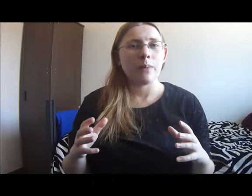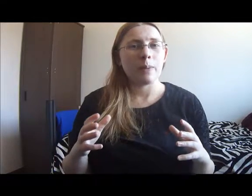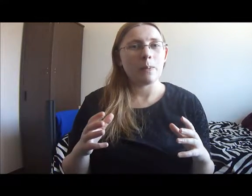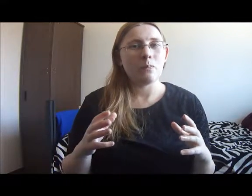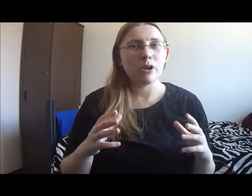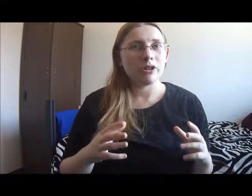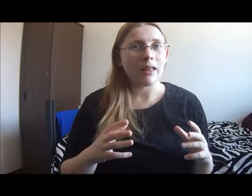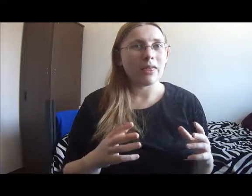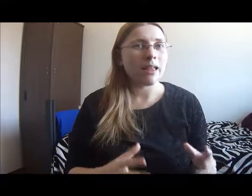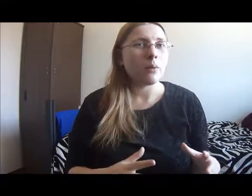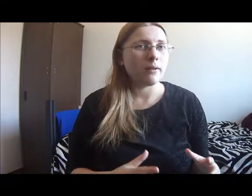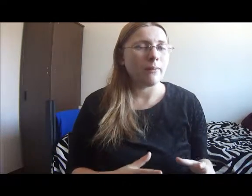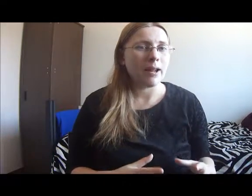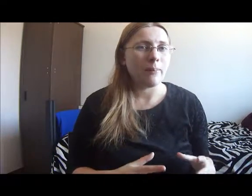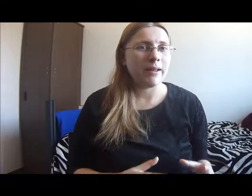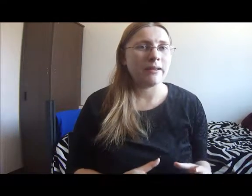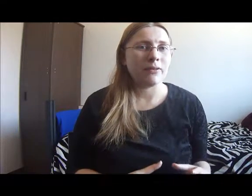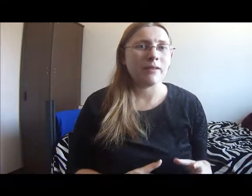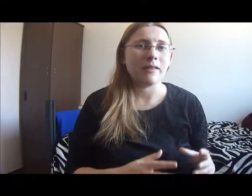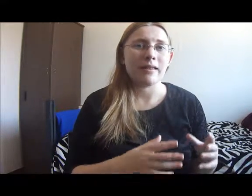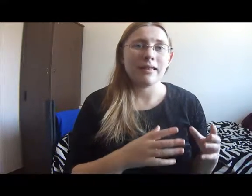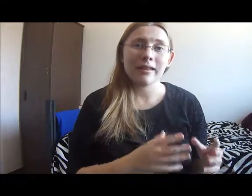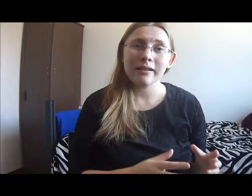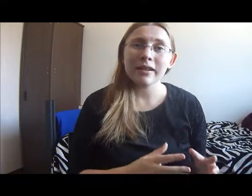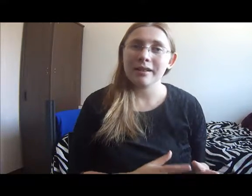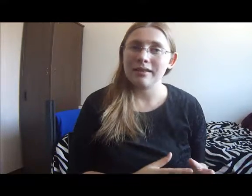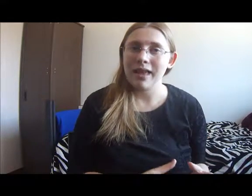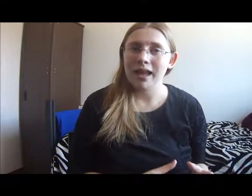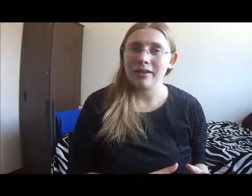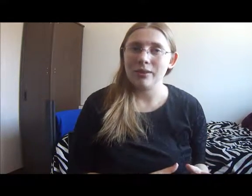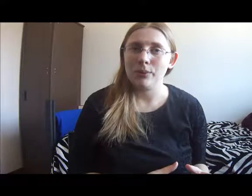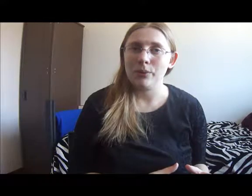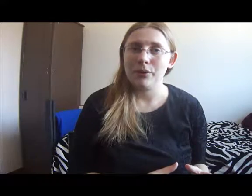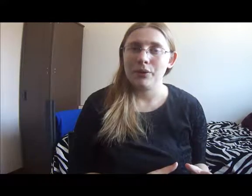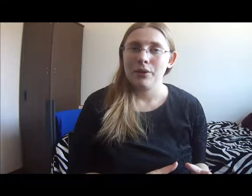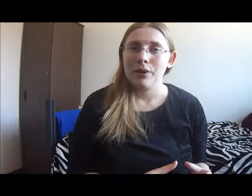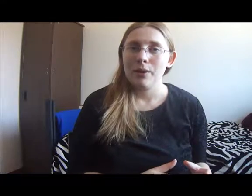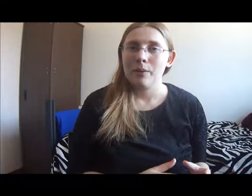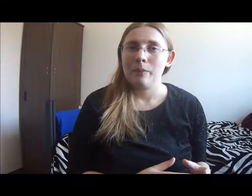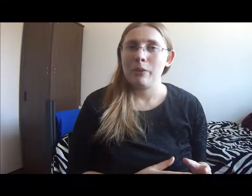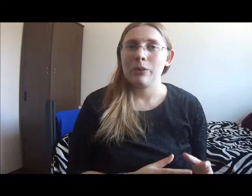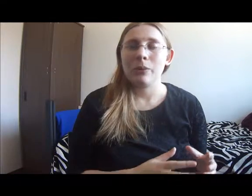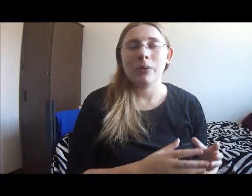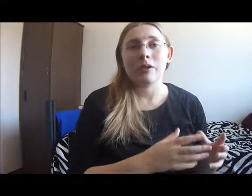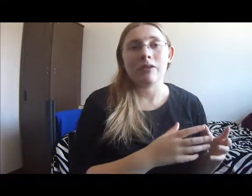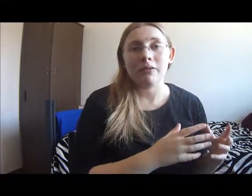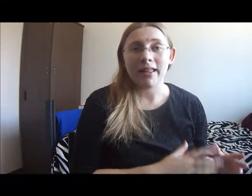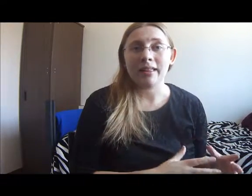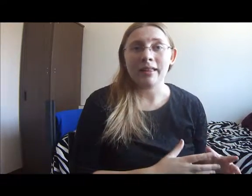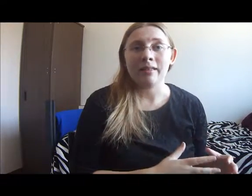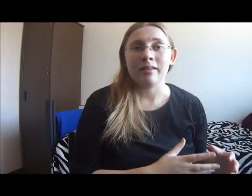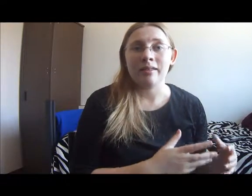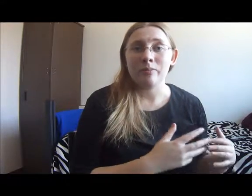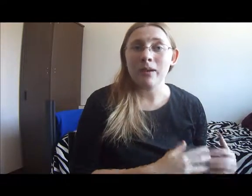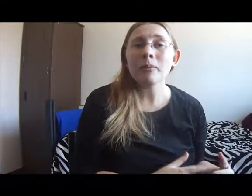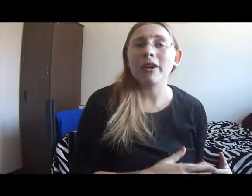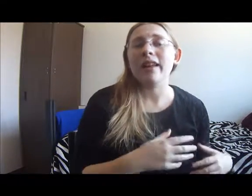Which I think would have made a big difference in Sirius' attitude. Both towards Regulus' memory